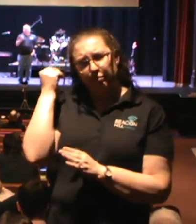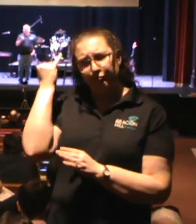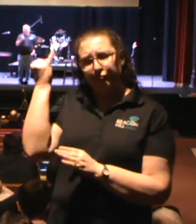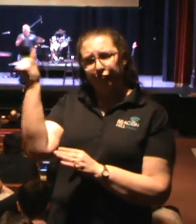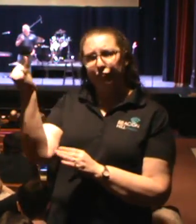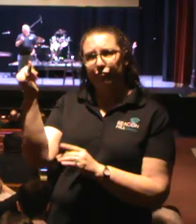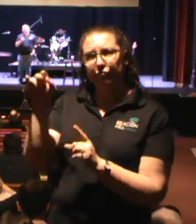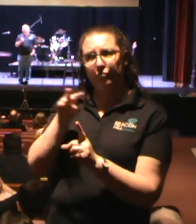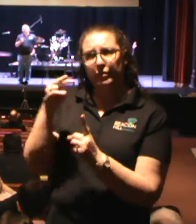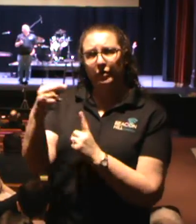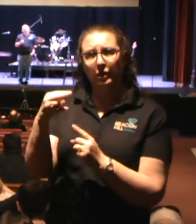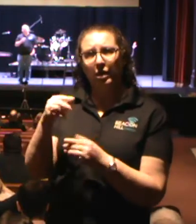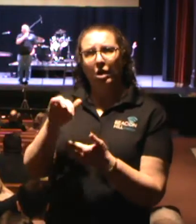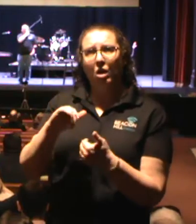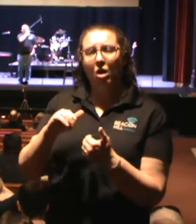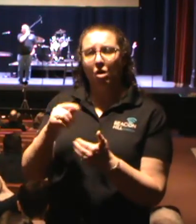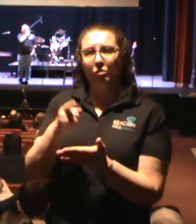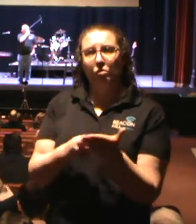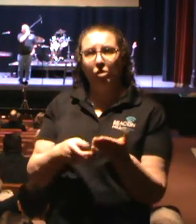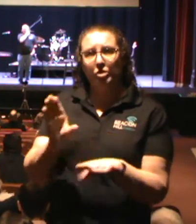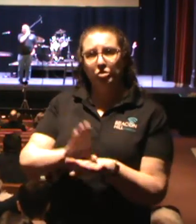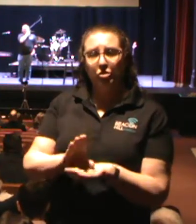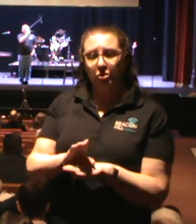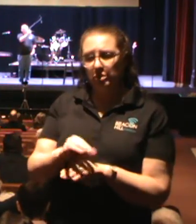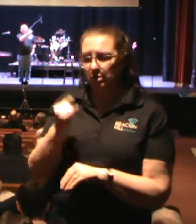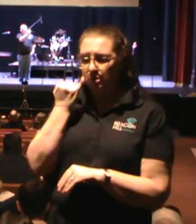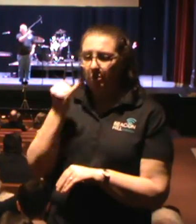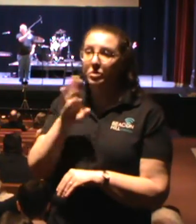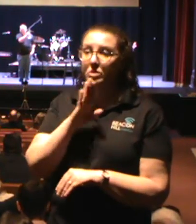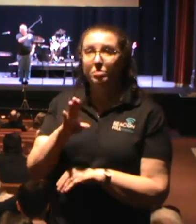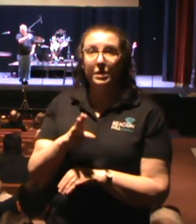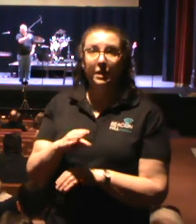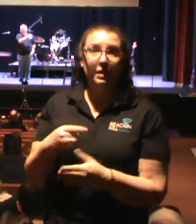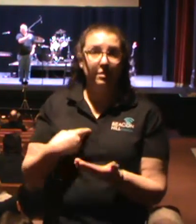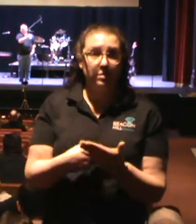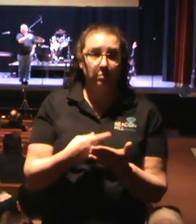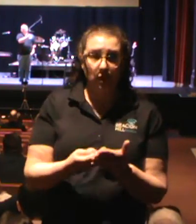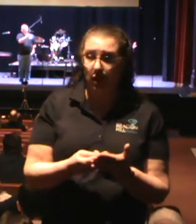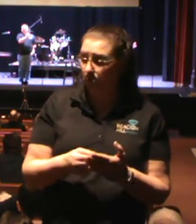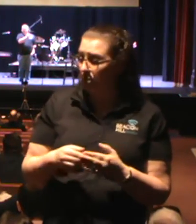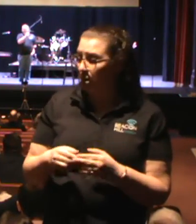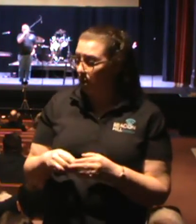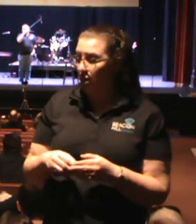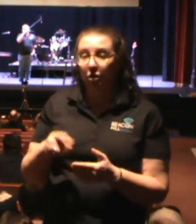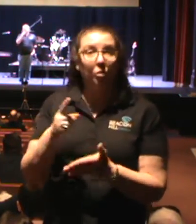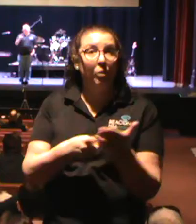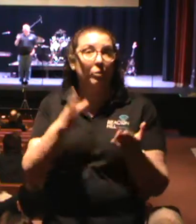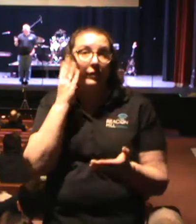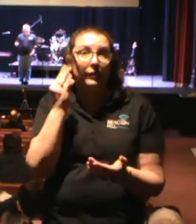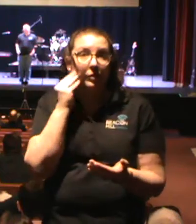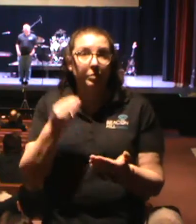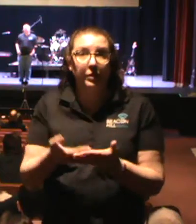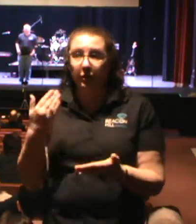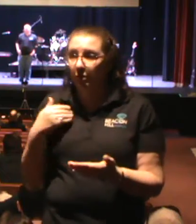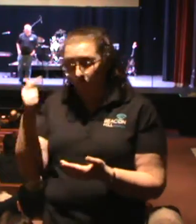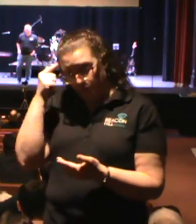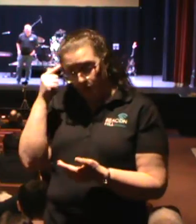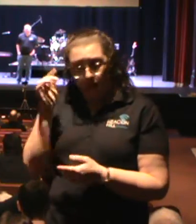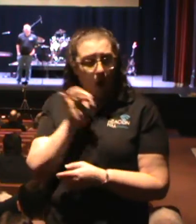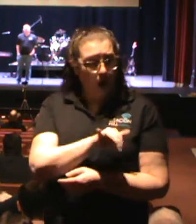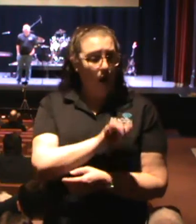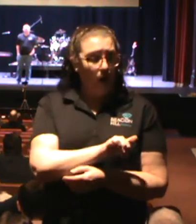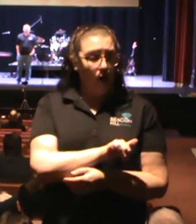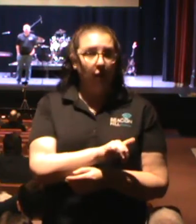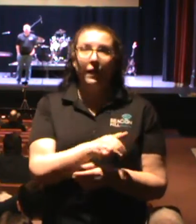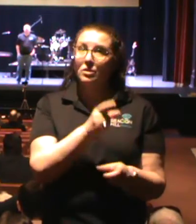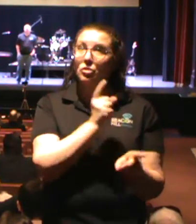Like sometimes how we've been brought up, and we go, that's the way it should be. But you know what? As I've said it before, you know,